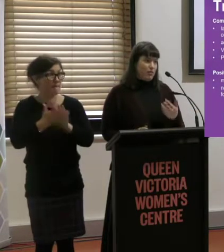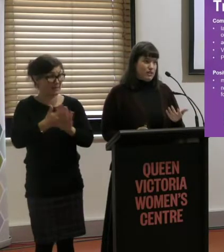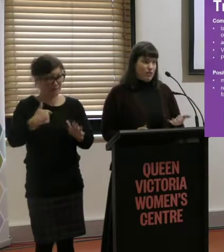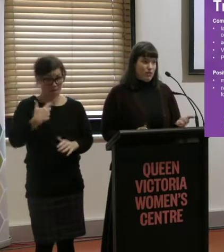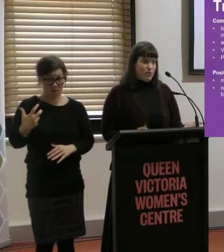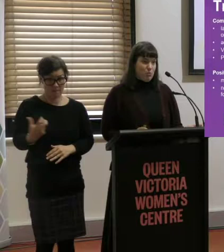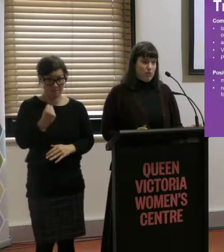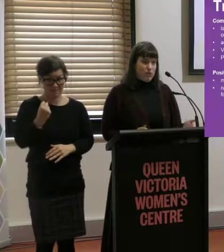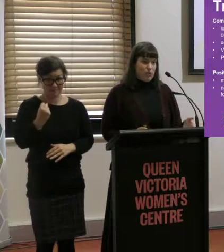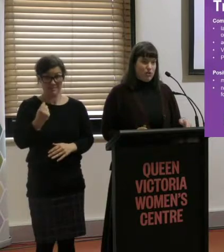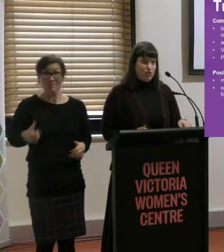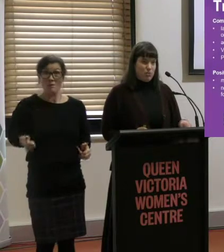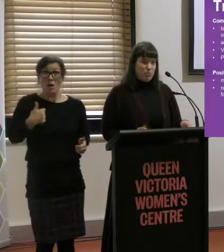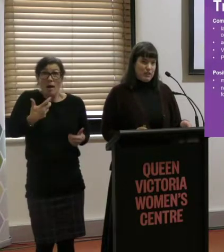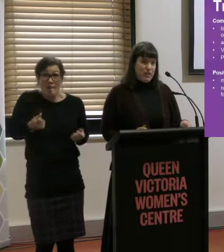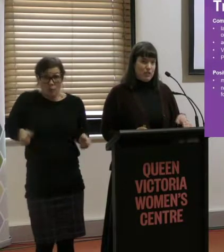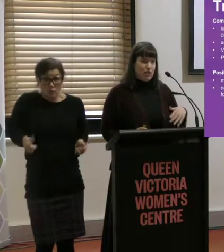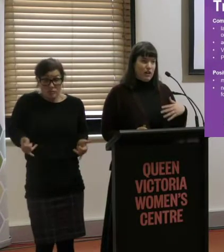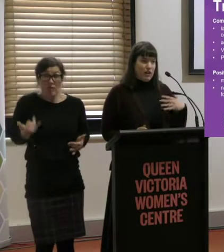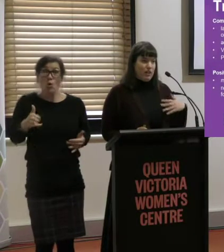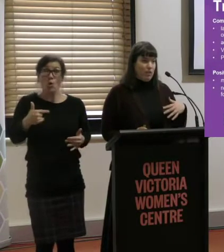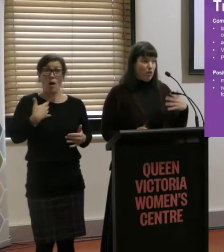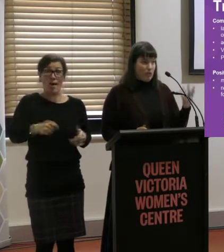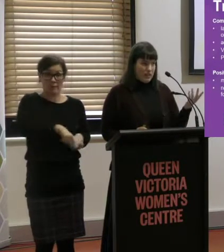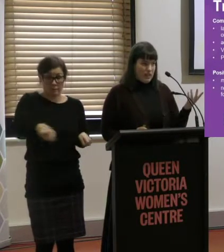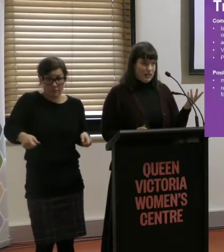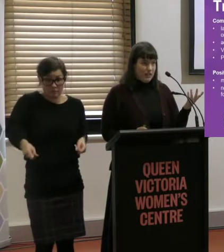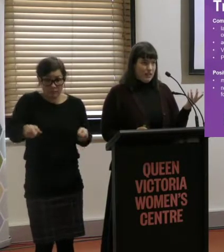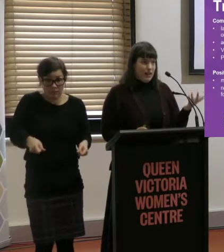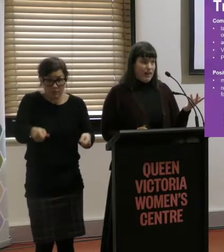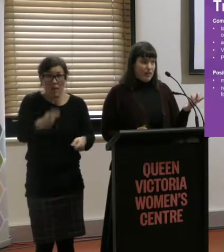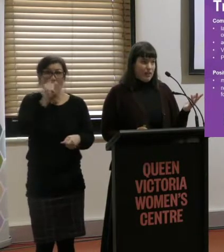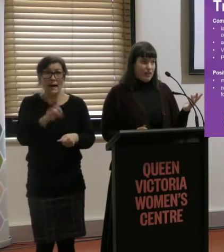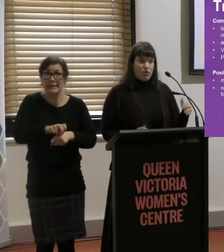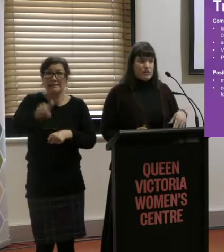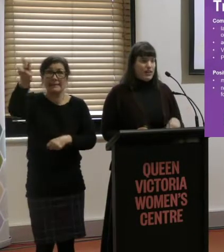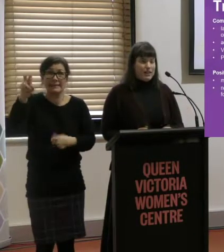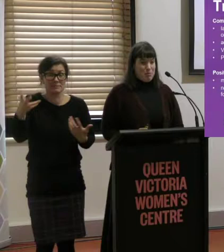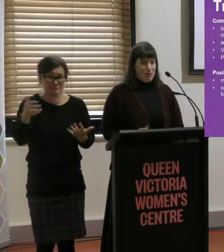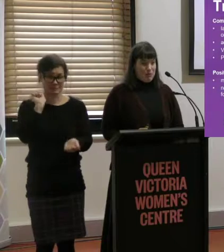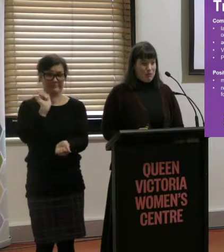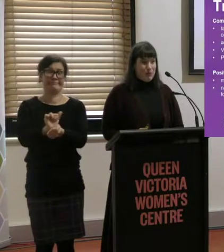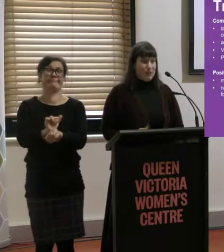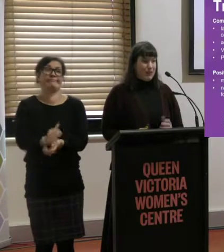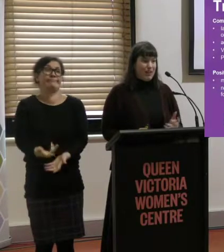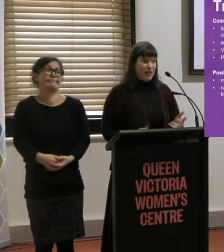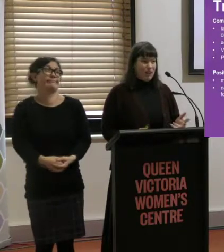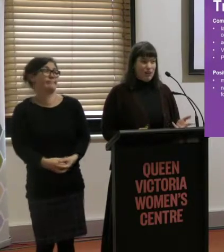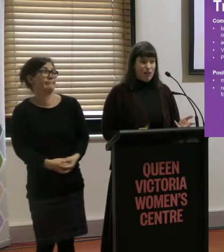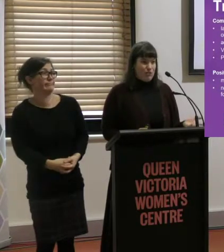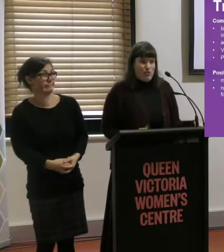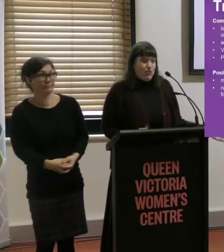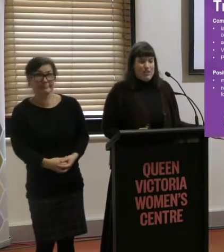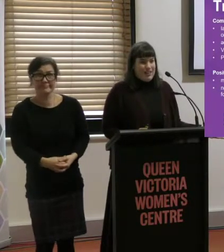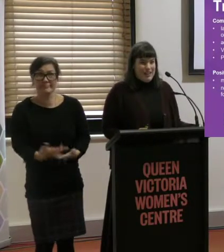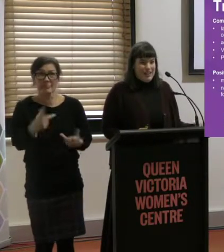say, for example, if you're in a wheelchair or you use a mobility aid and you can't walk up the stairs, you're stuck at that platform. Whether you're trying to get on